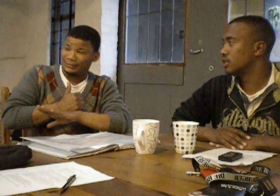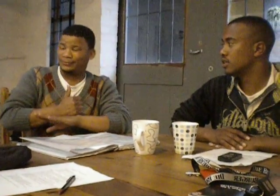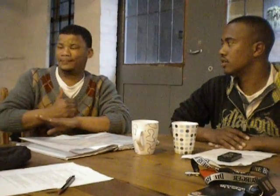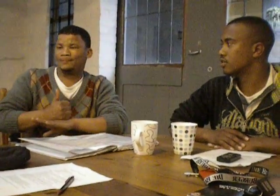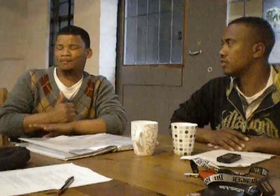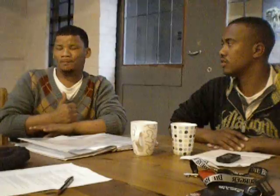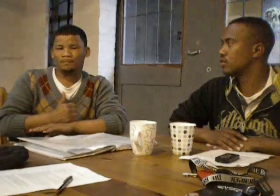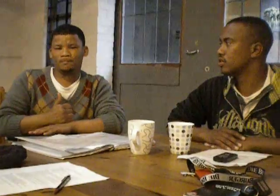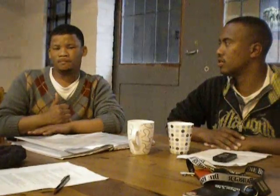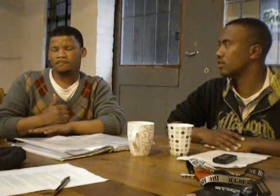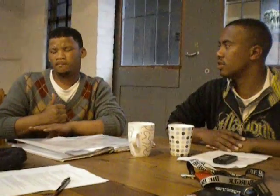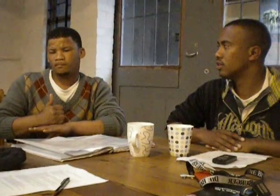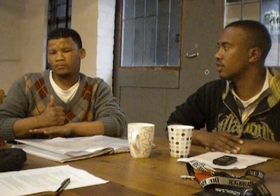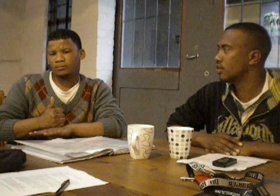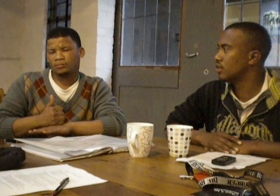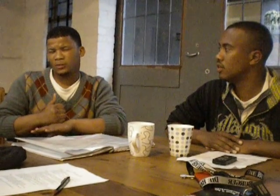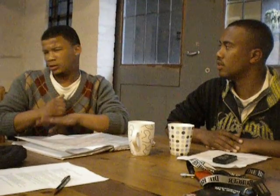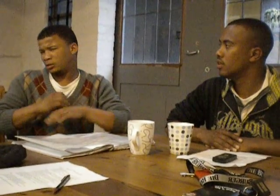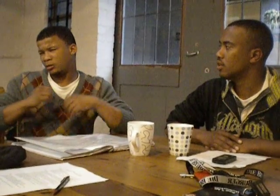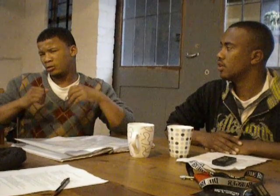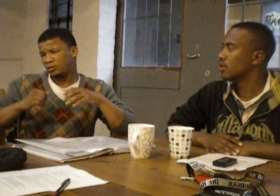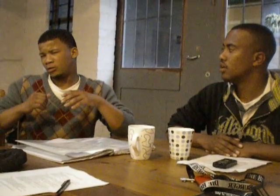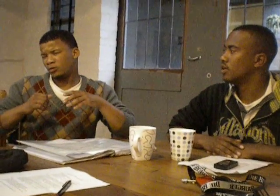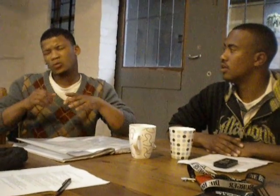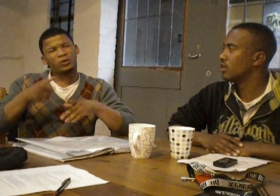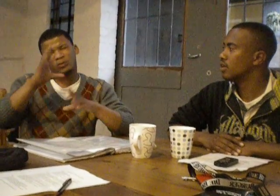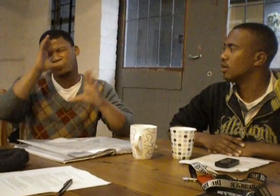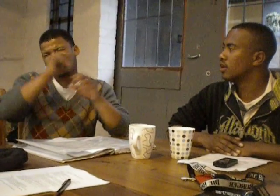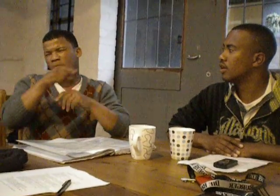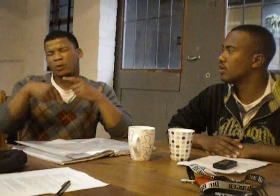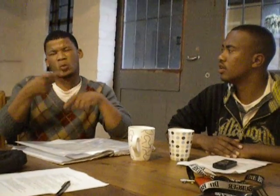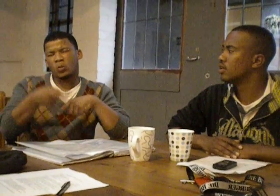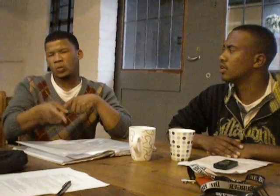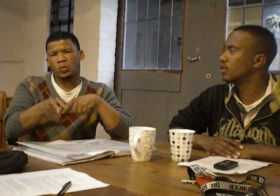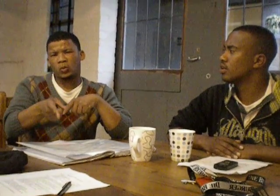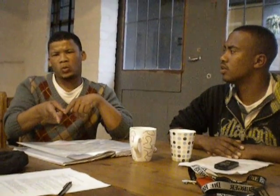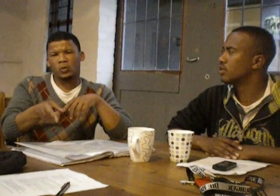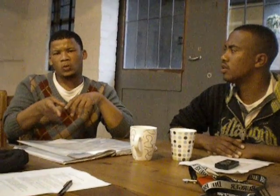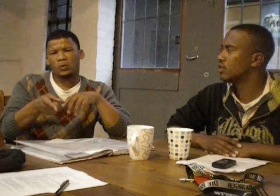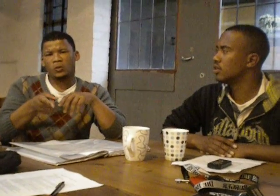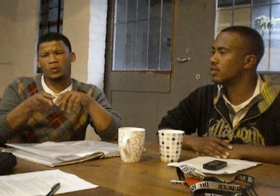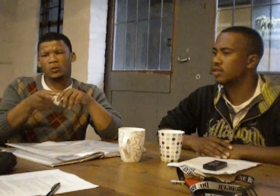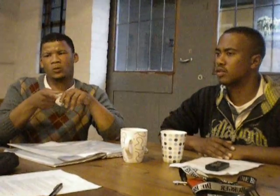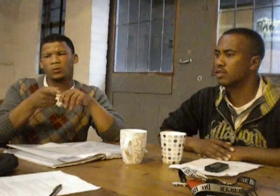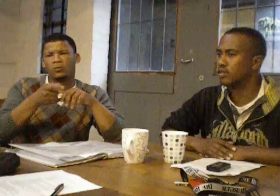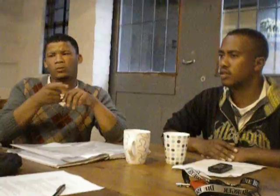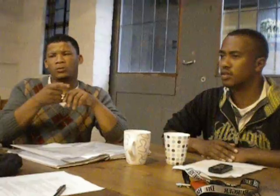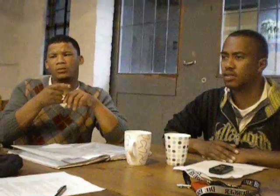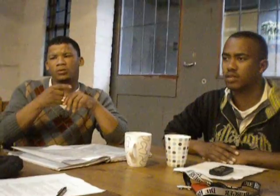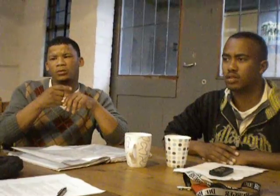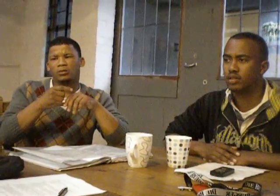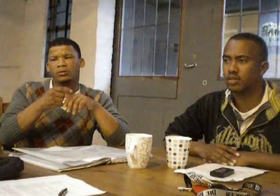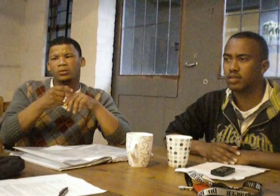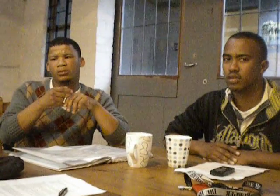Well basically, you'll be focusing on what kind of area?